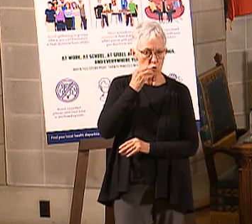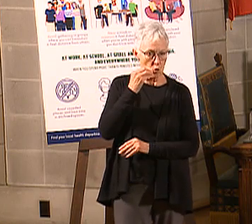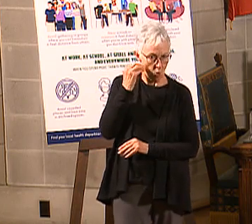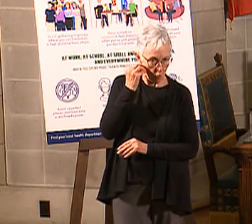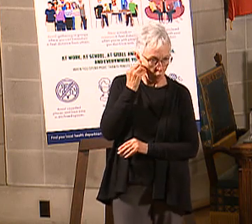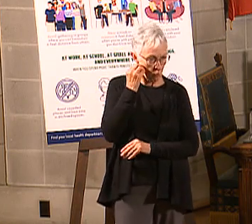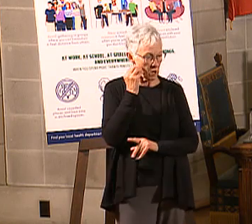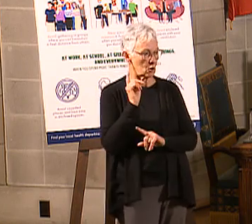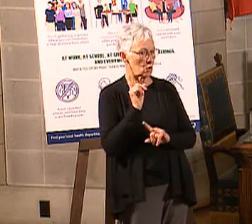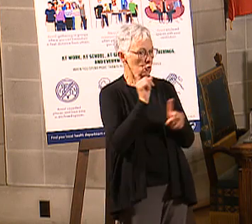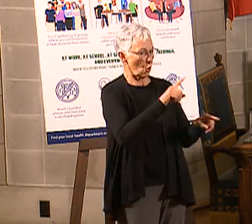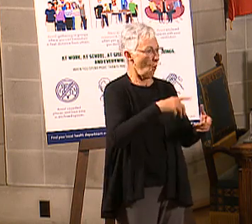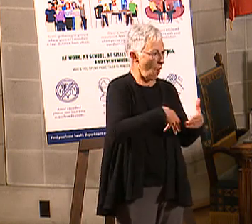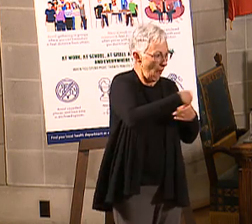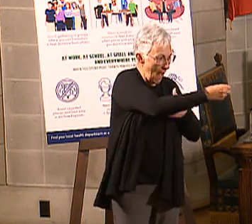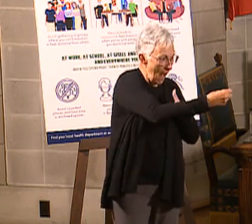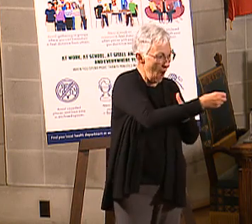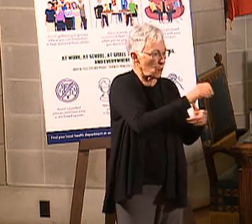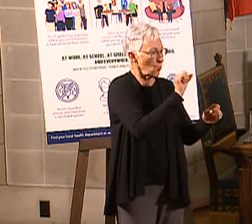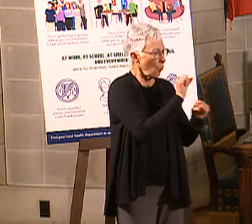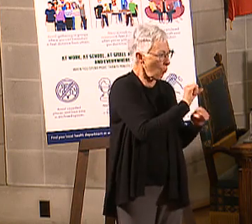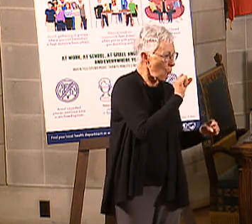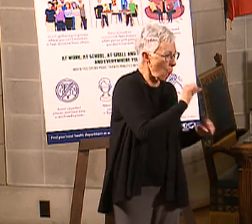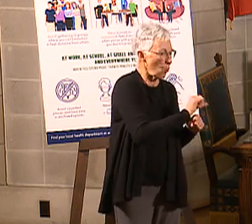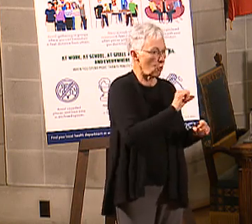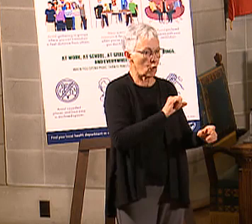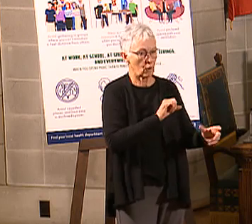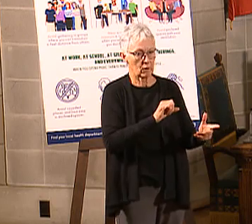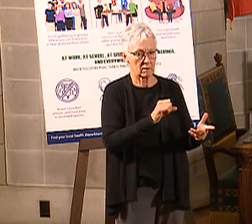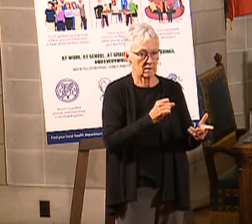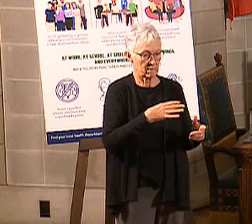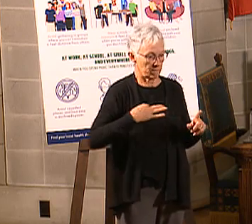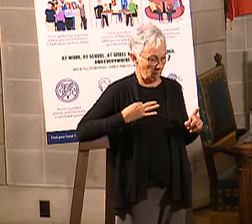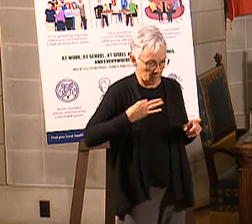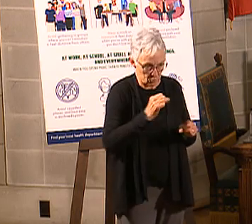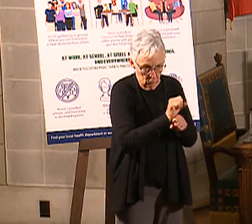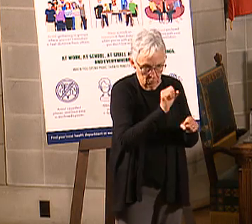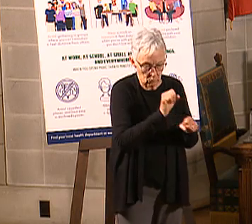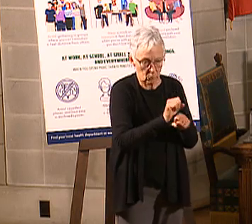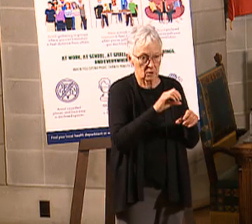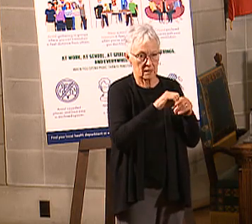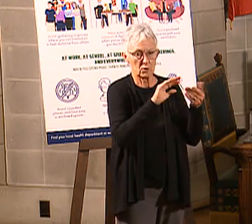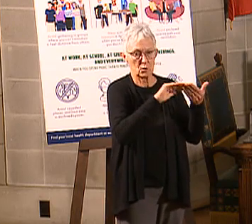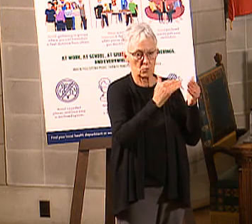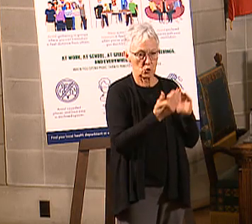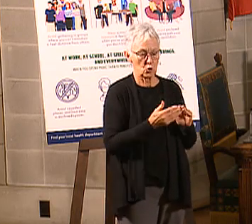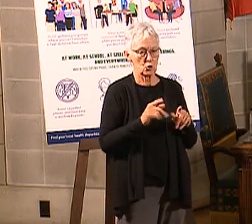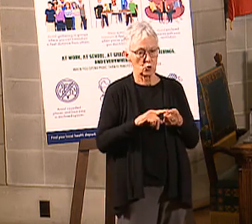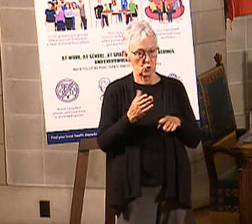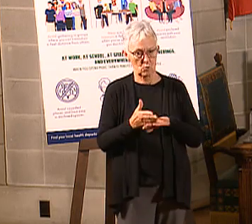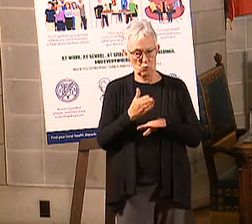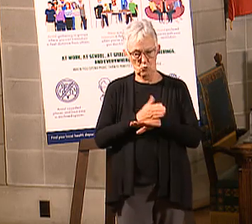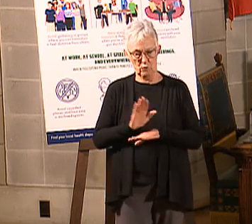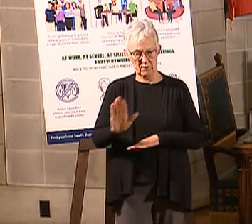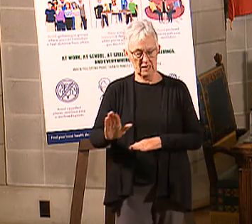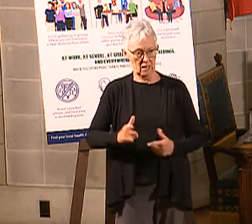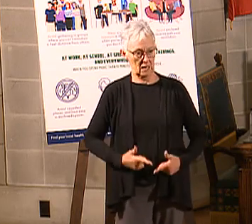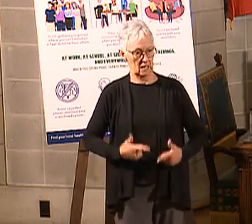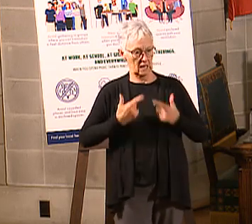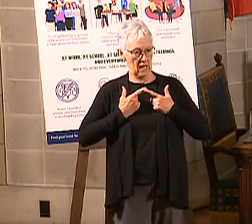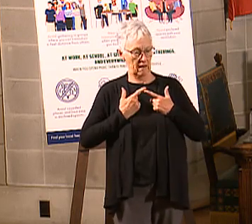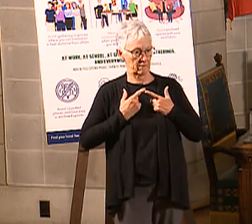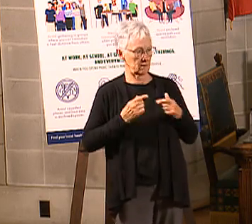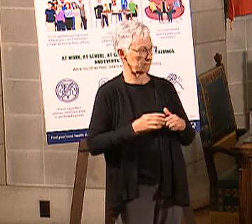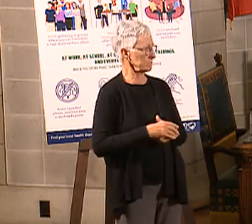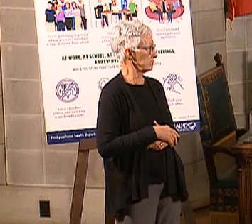adults of working age, to improve their health and their overall life for themselves and their families. And so, Nate, you're